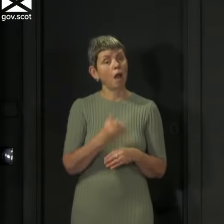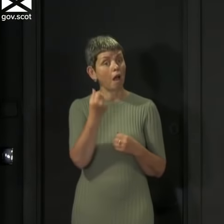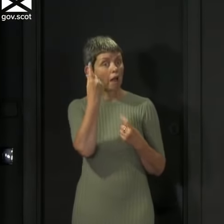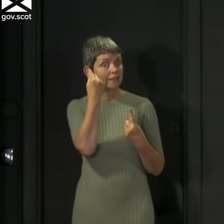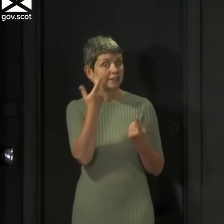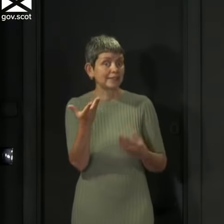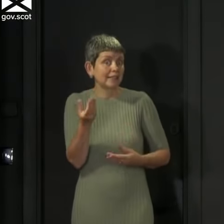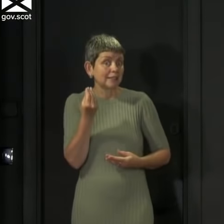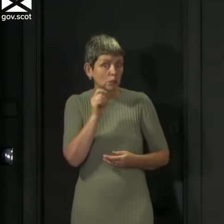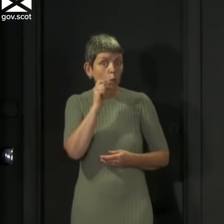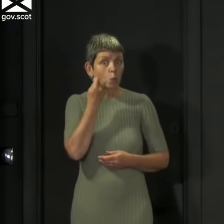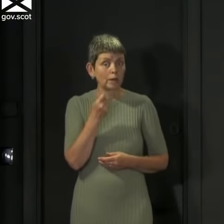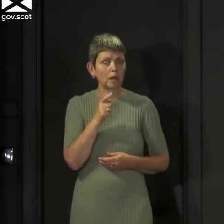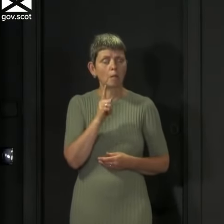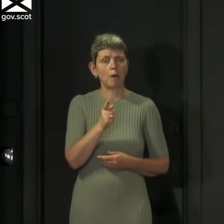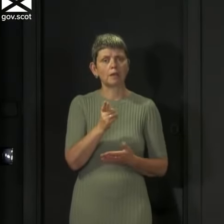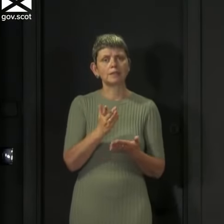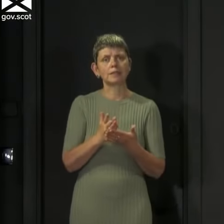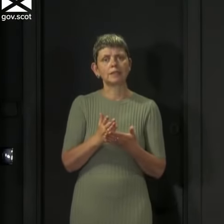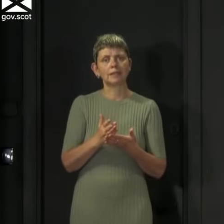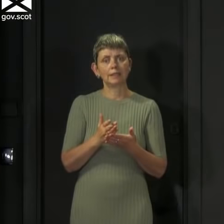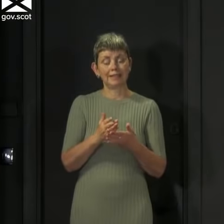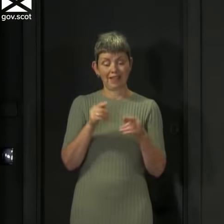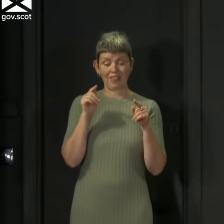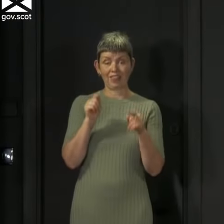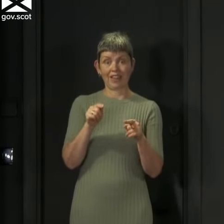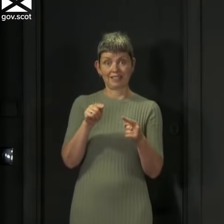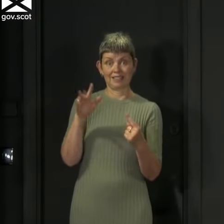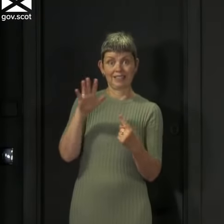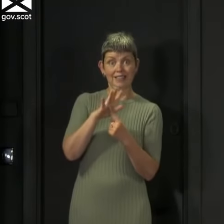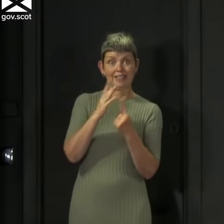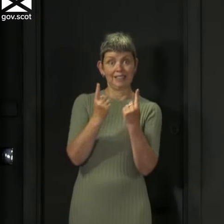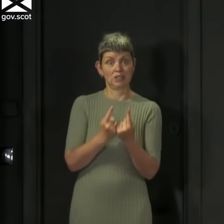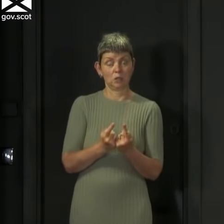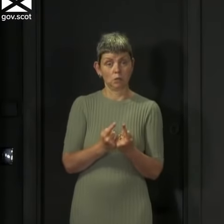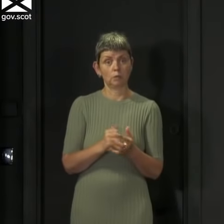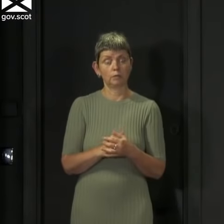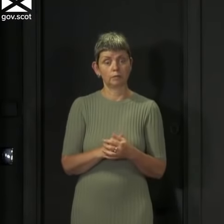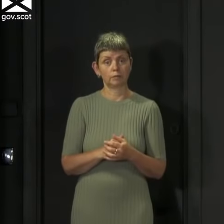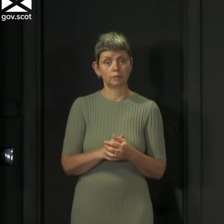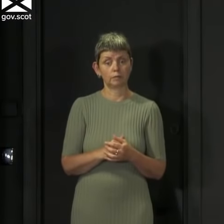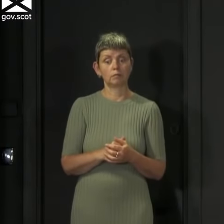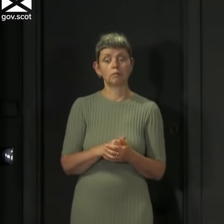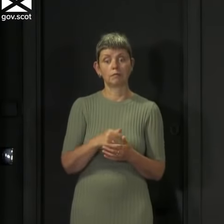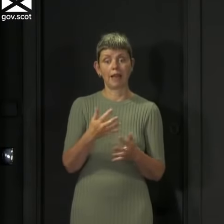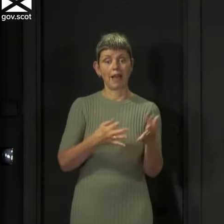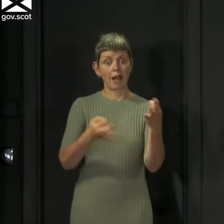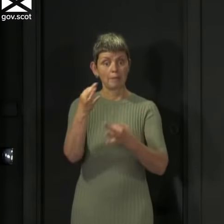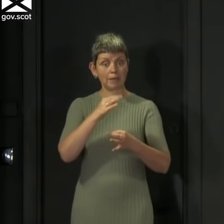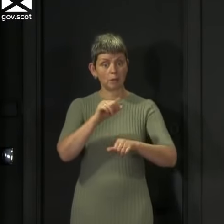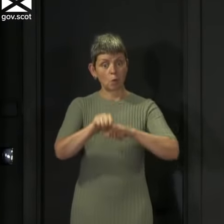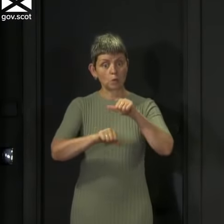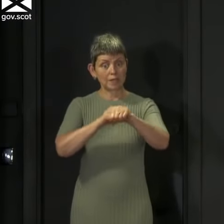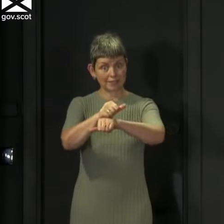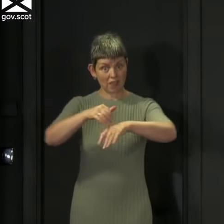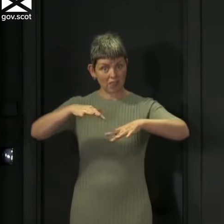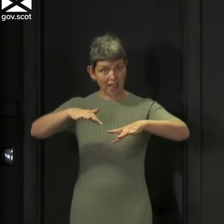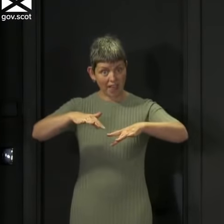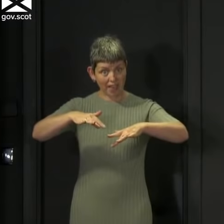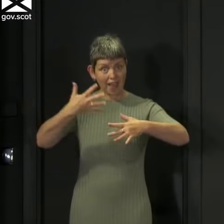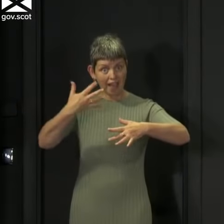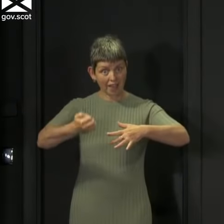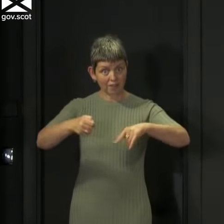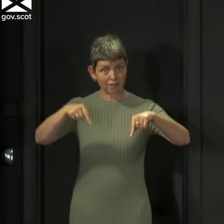want to distract from that key point that we have an appeals process. The SQA are resourced to deal with